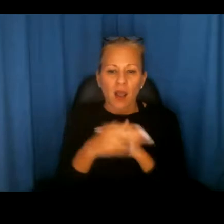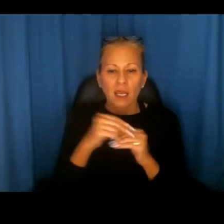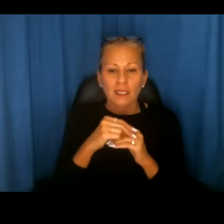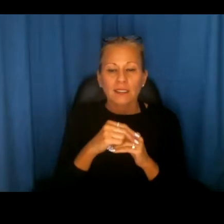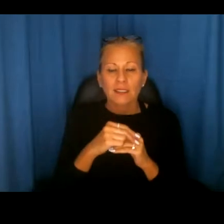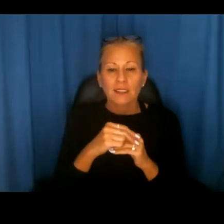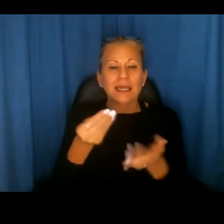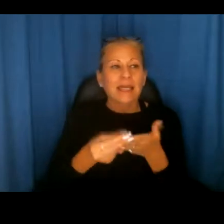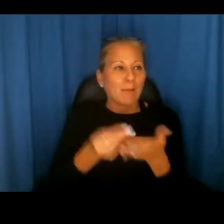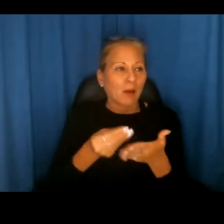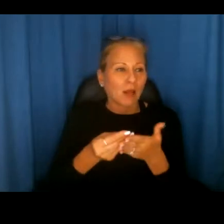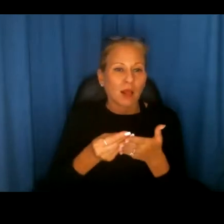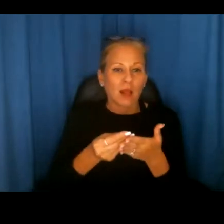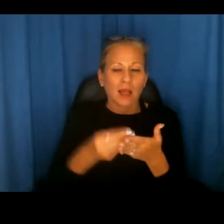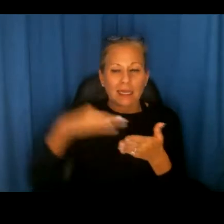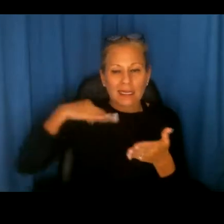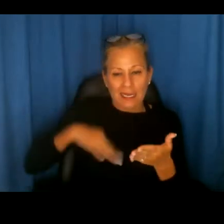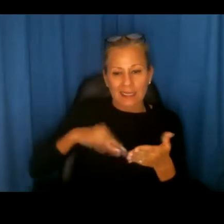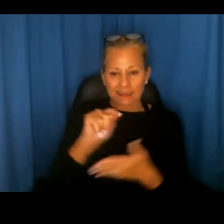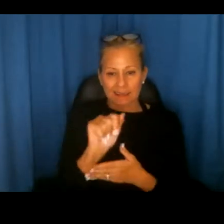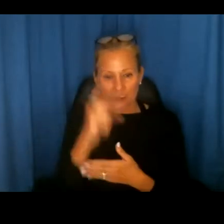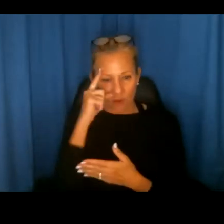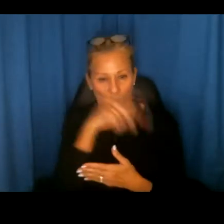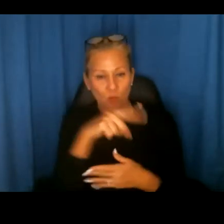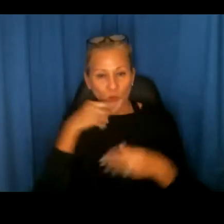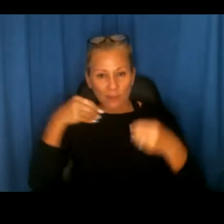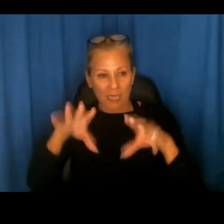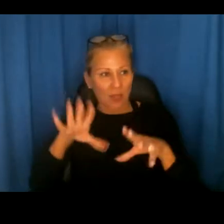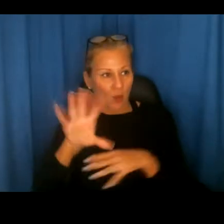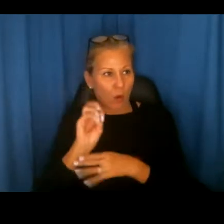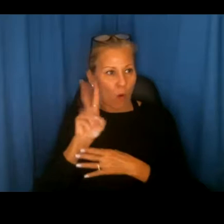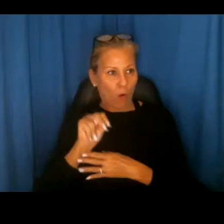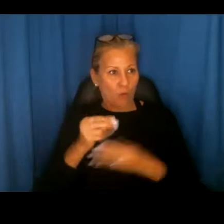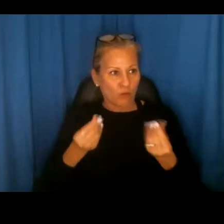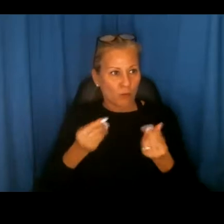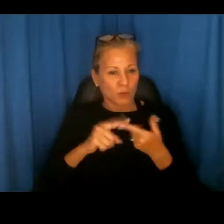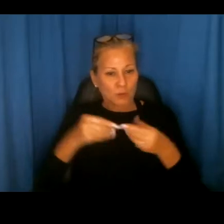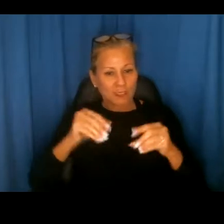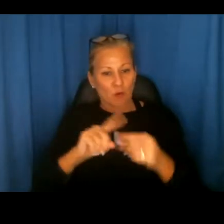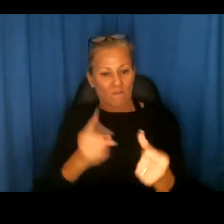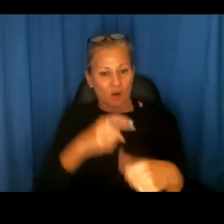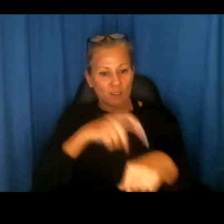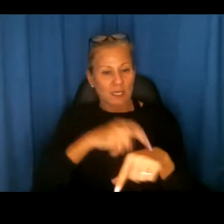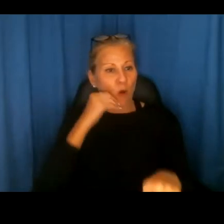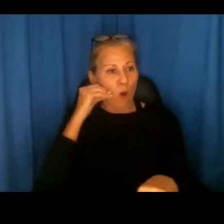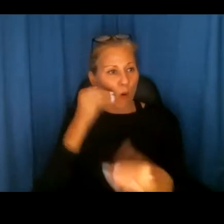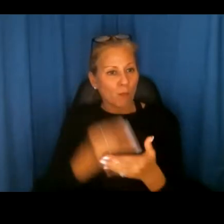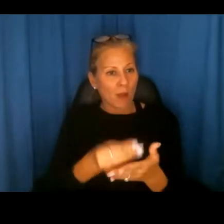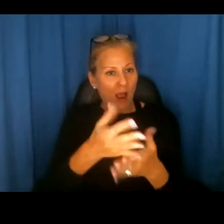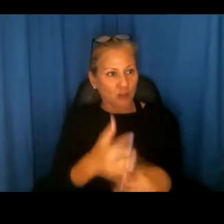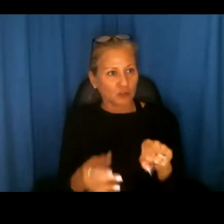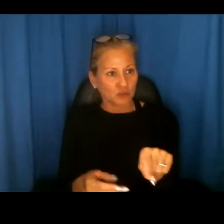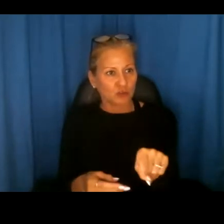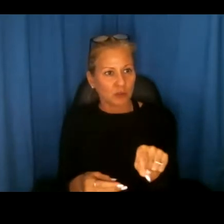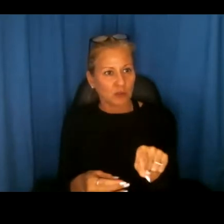for those sellers of property who sell to first-time home buyers as opposed